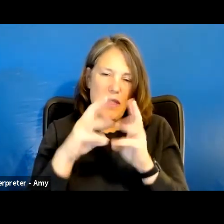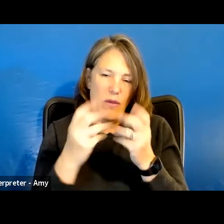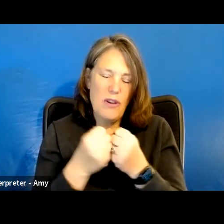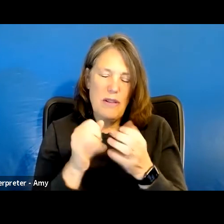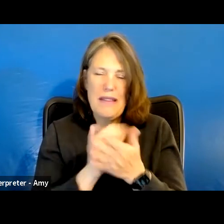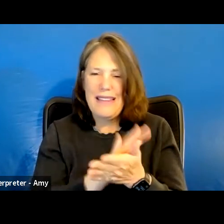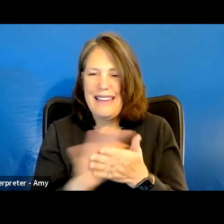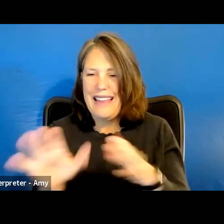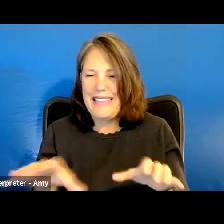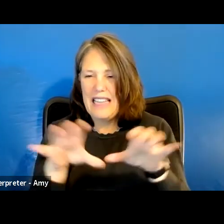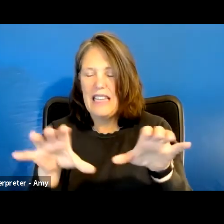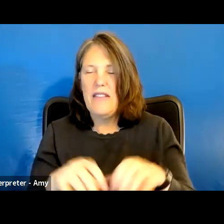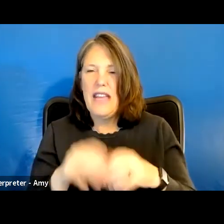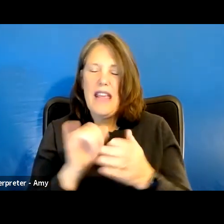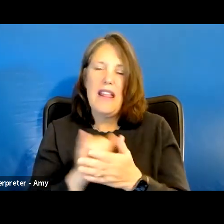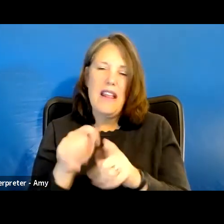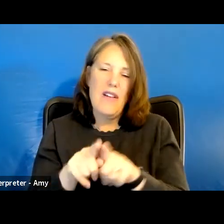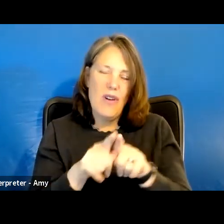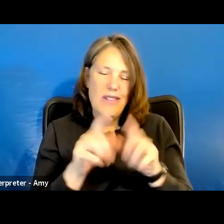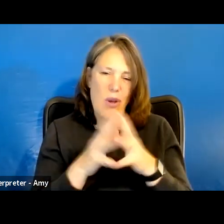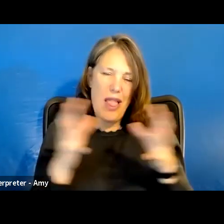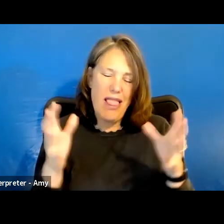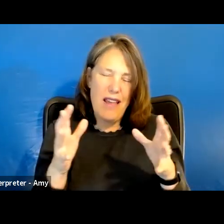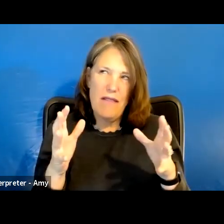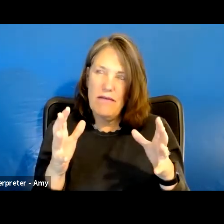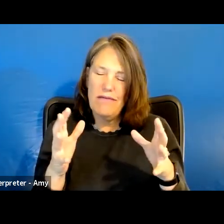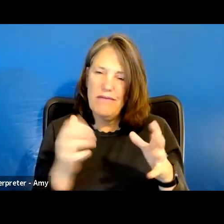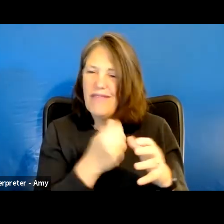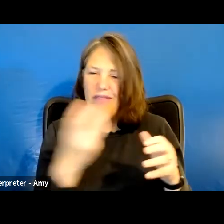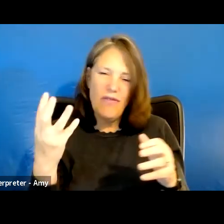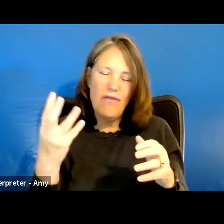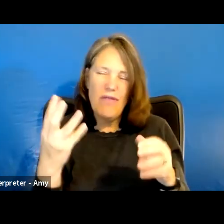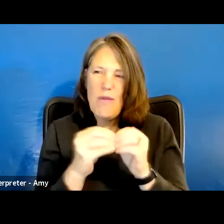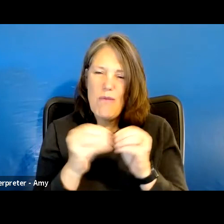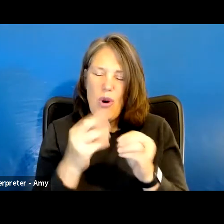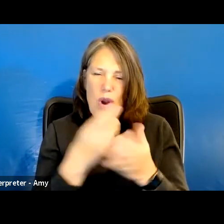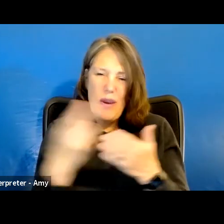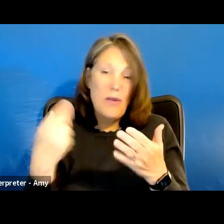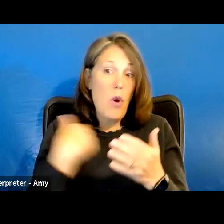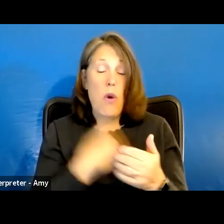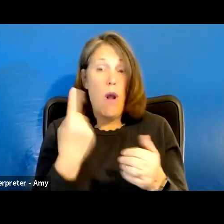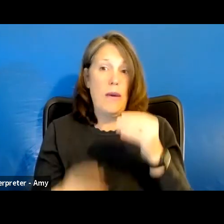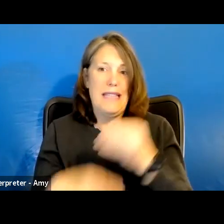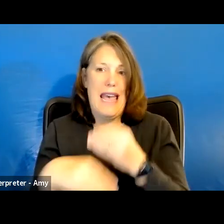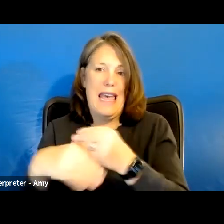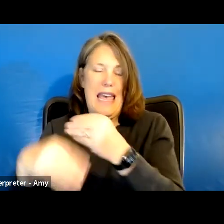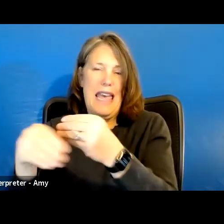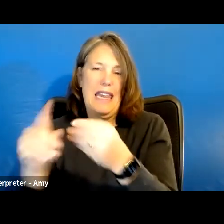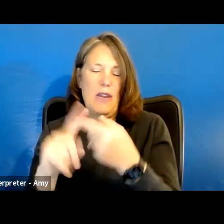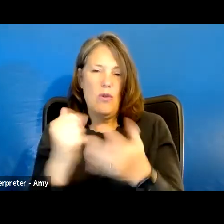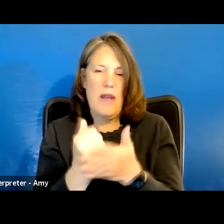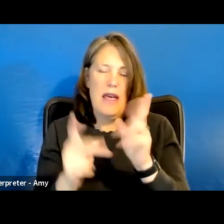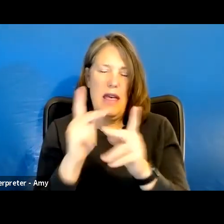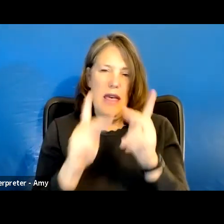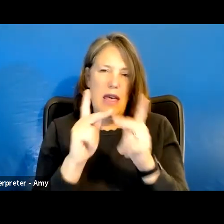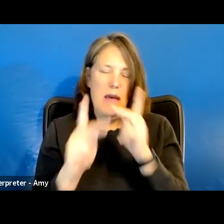activity. There's also quite a few other resources and we're adding more all the time to help people come